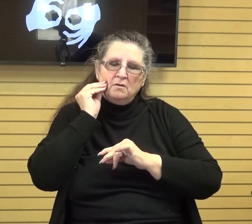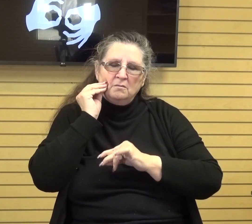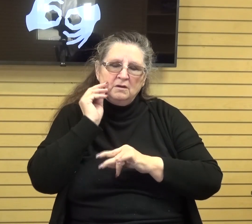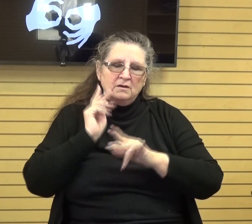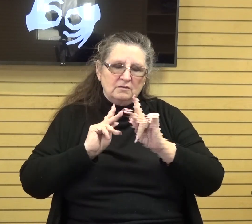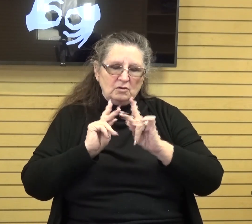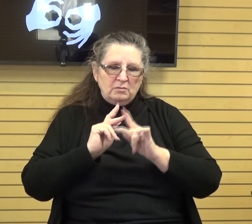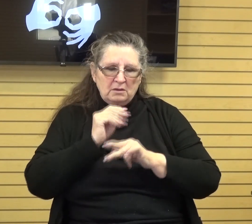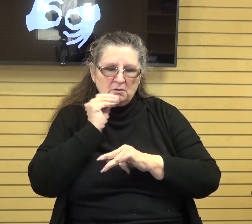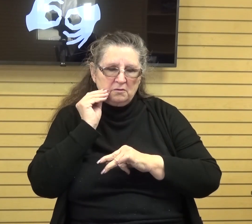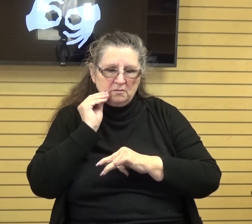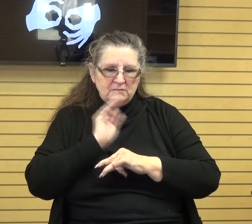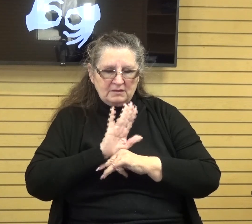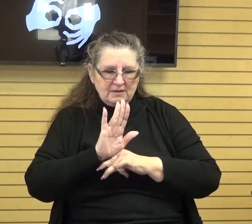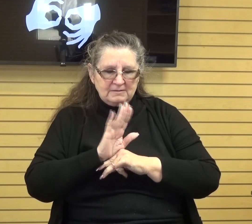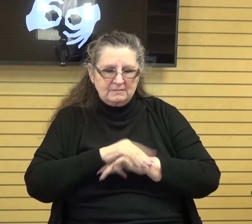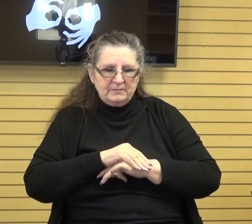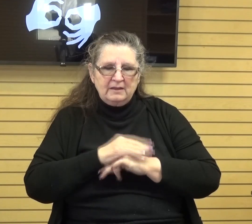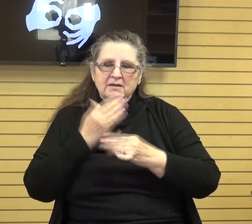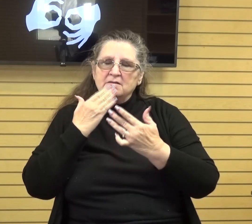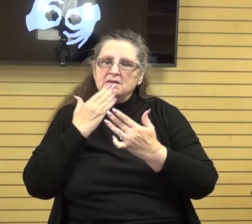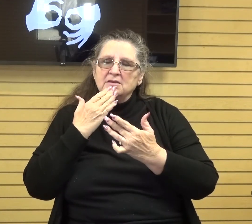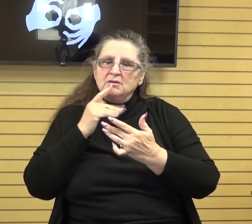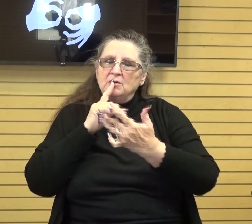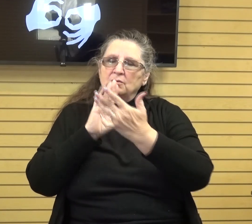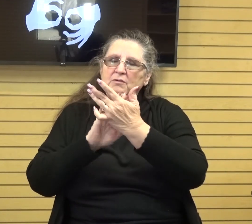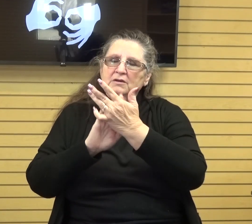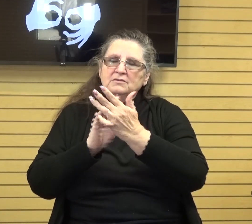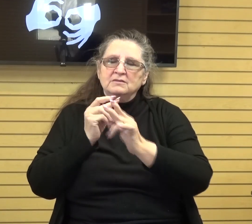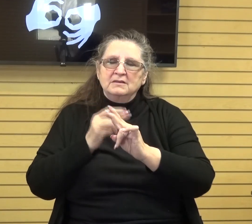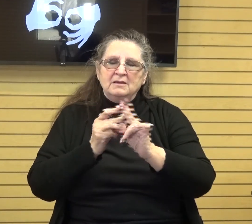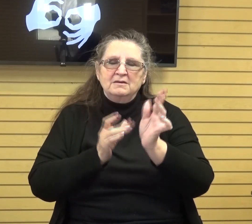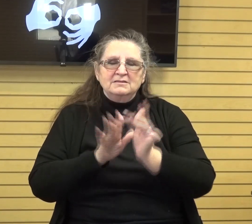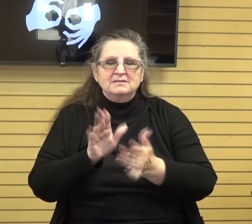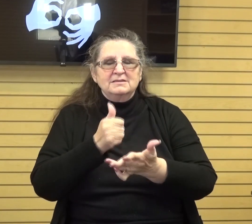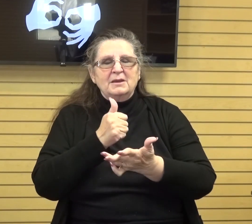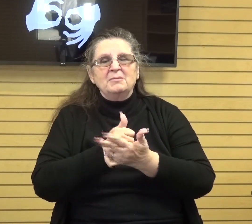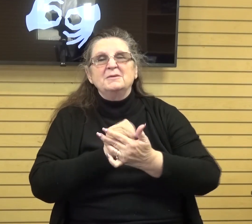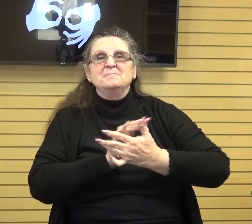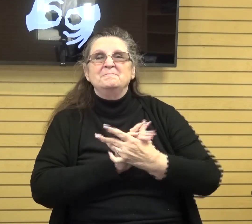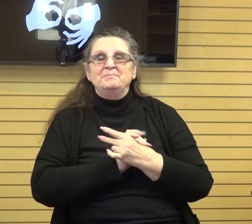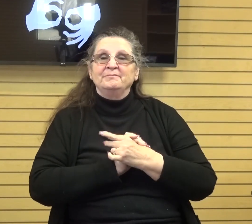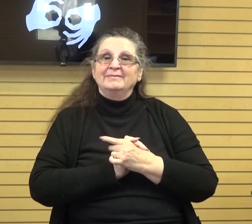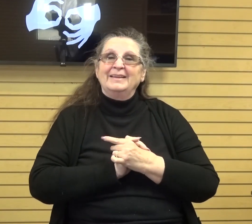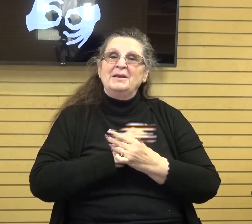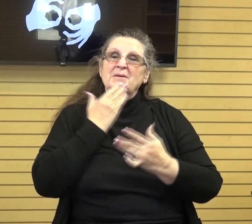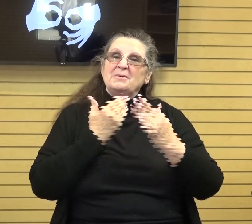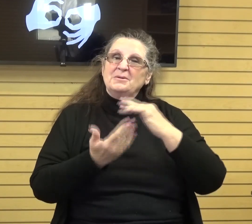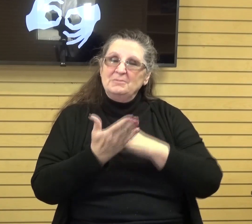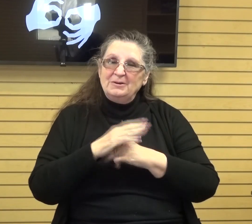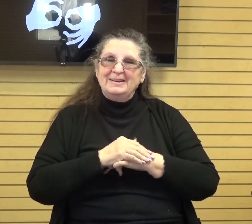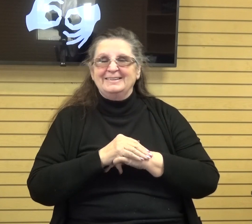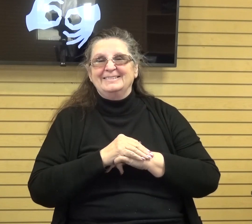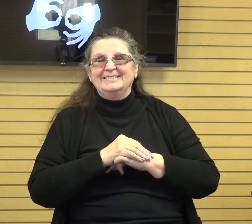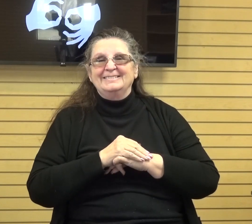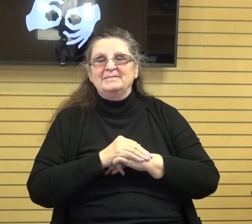homes and we just thank you and we praise you in jesus name amen well good morning and uh we're back